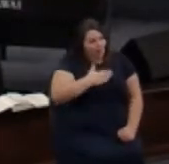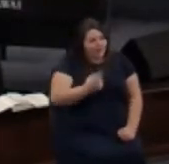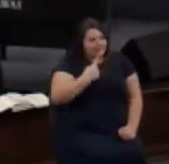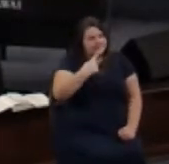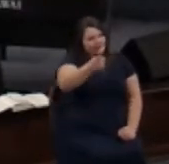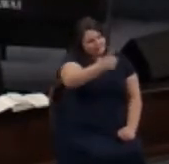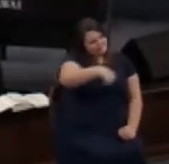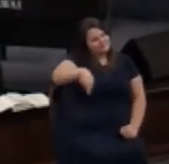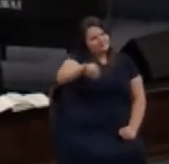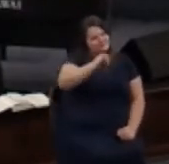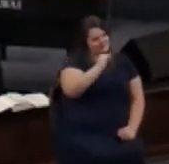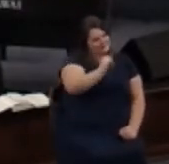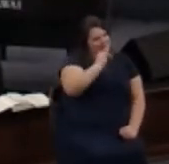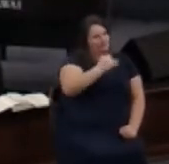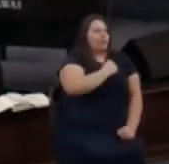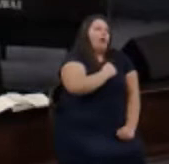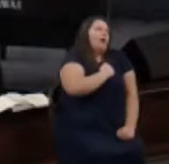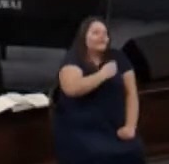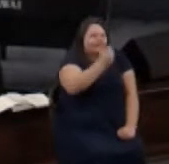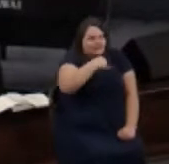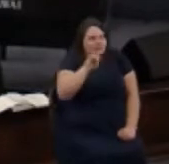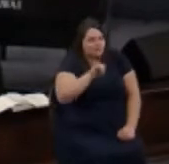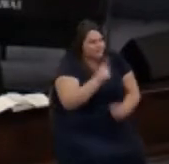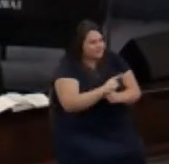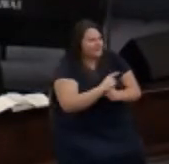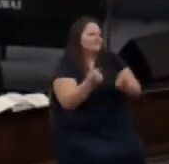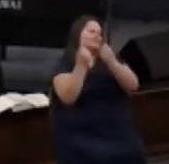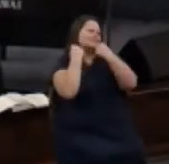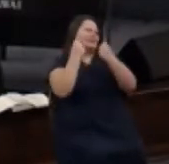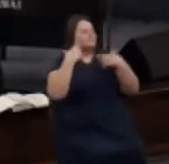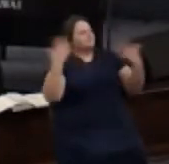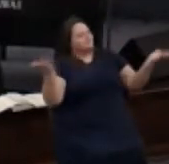really love to eat also right this is yes okay